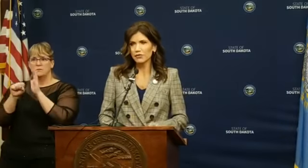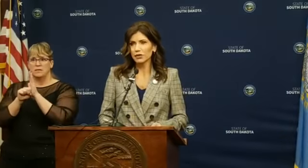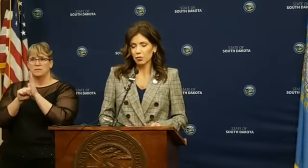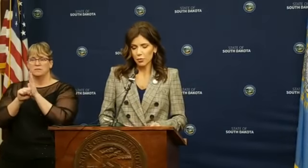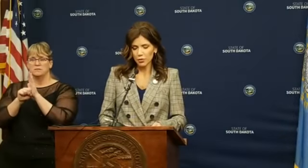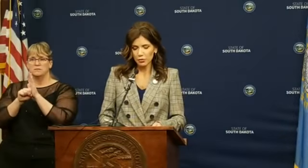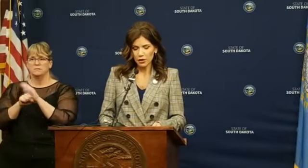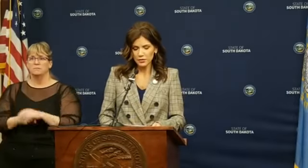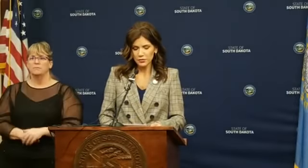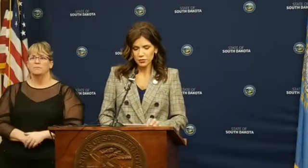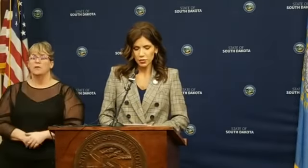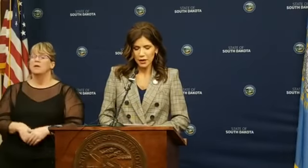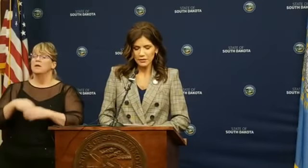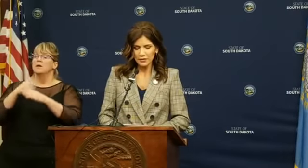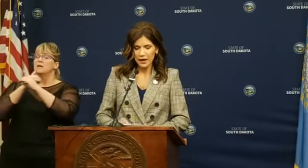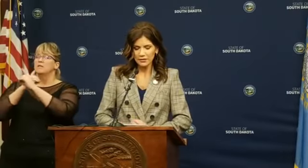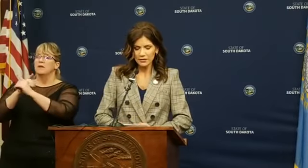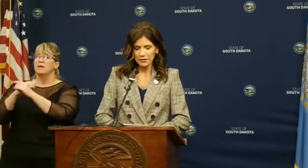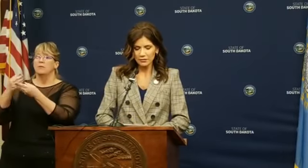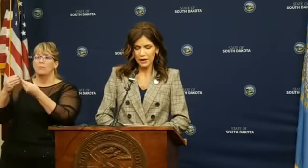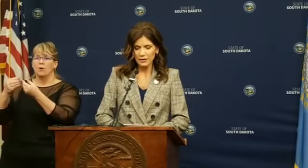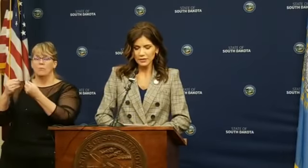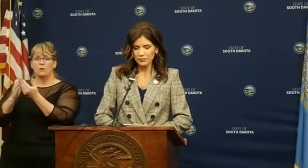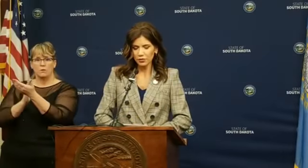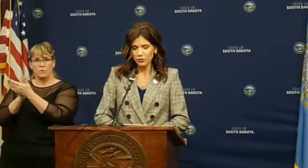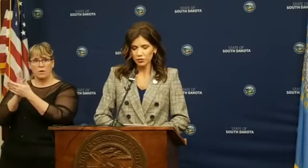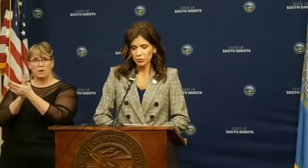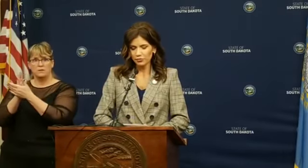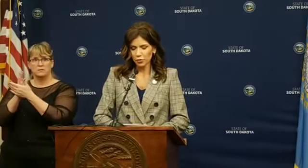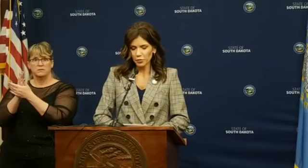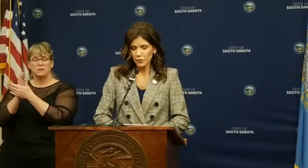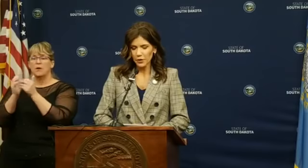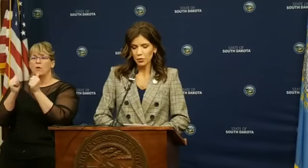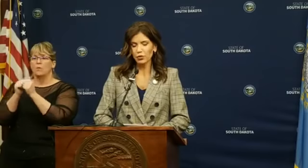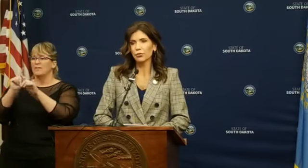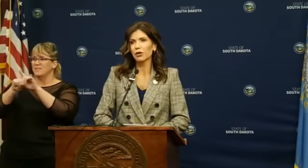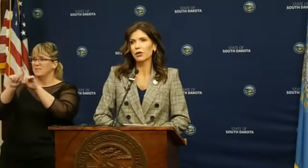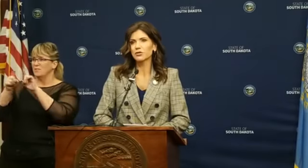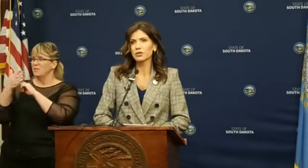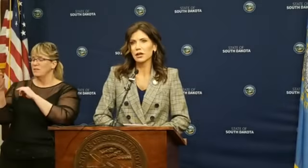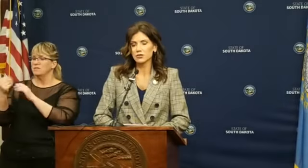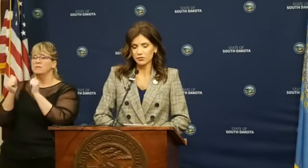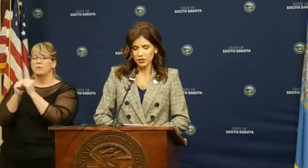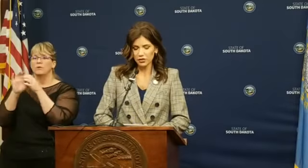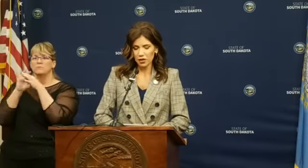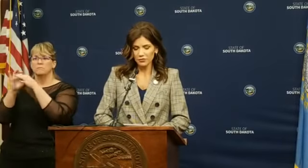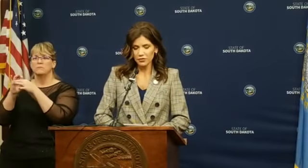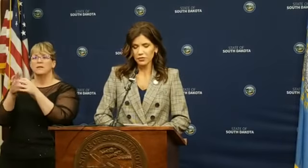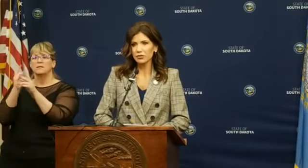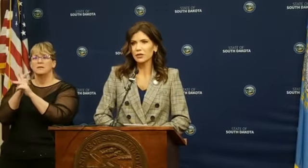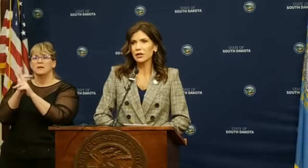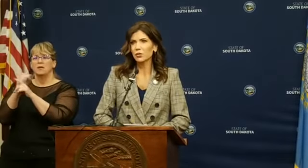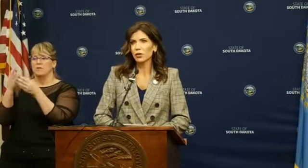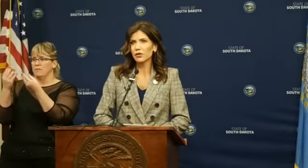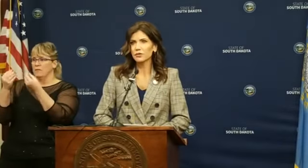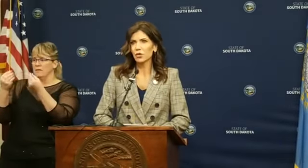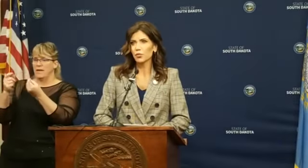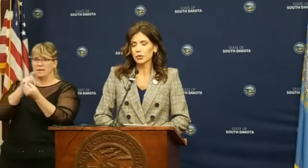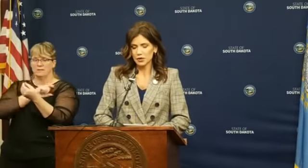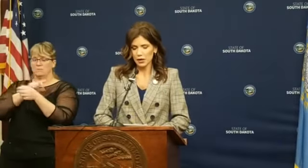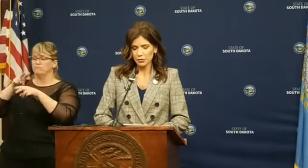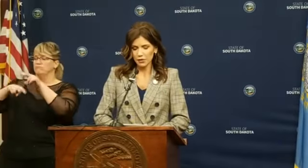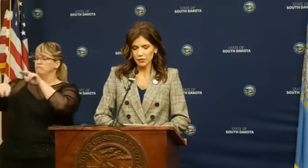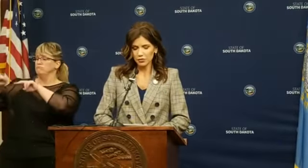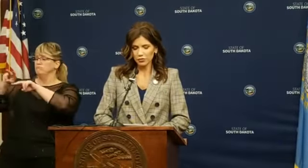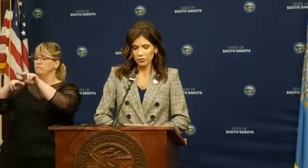We defended property rights. We passed asset forfeiture reform with regards to conservation officers. We also